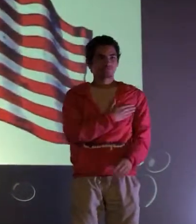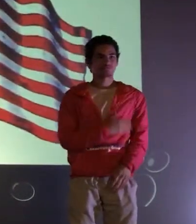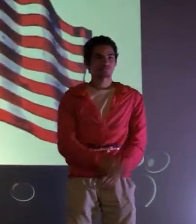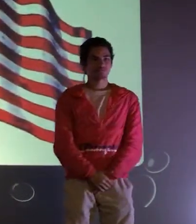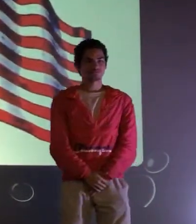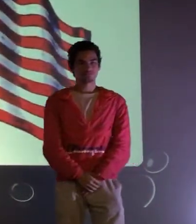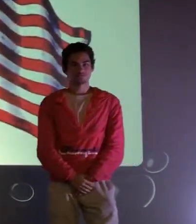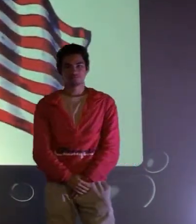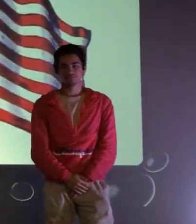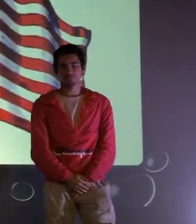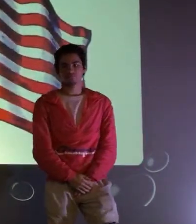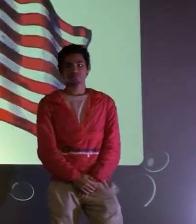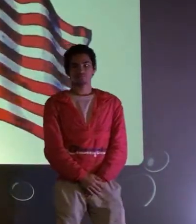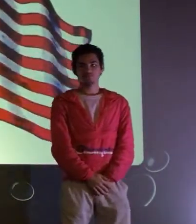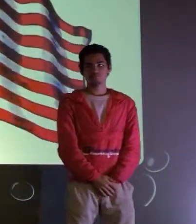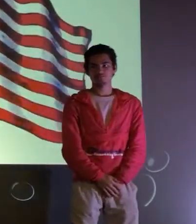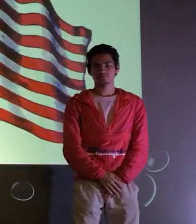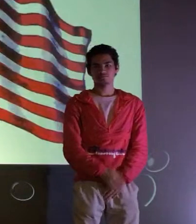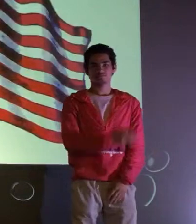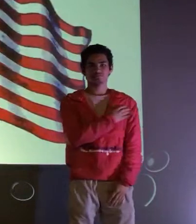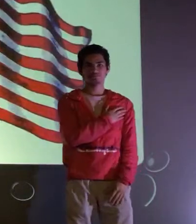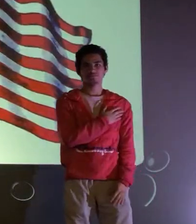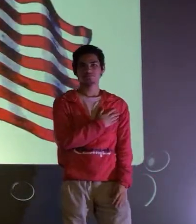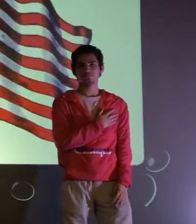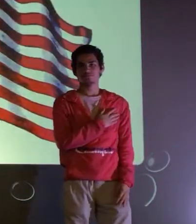everyone please rise to the Pledge of Allegiance